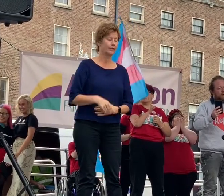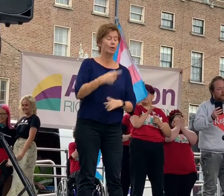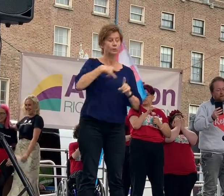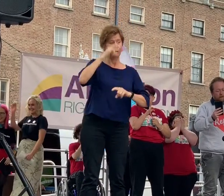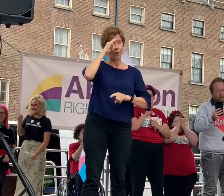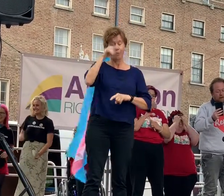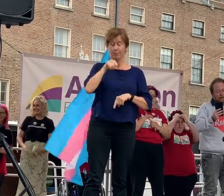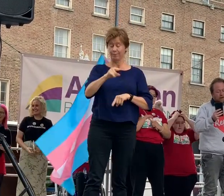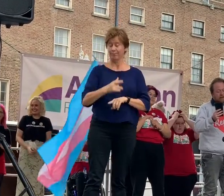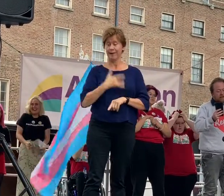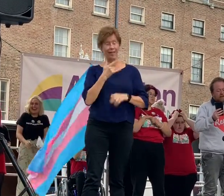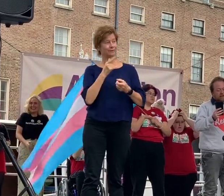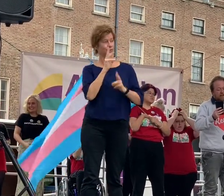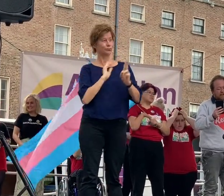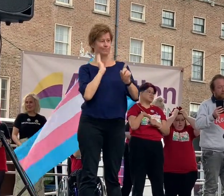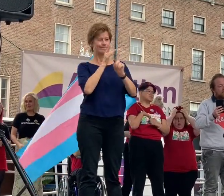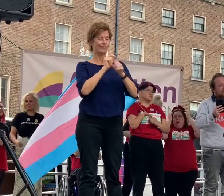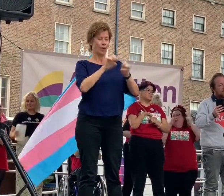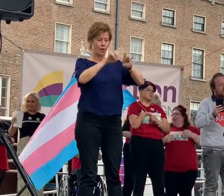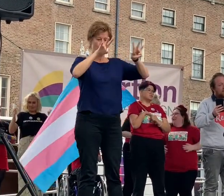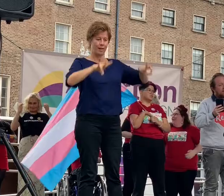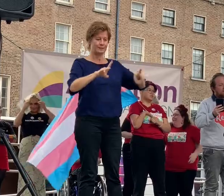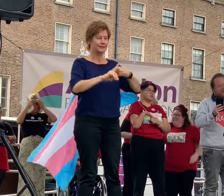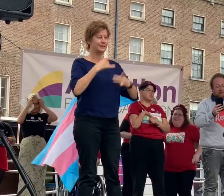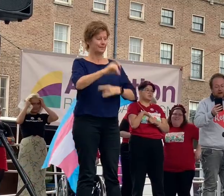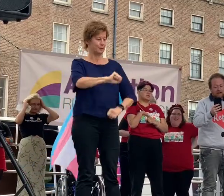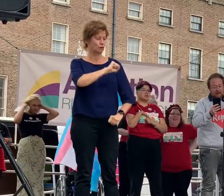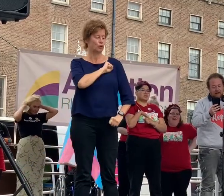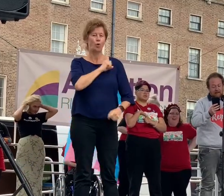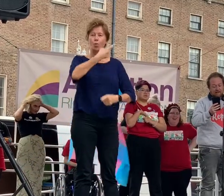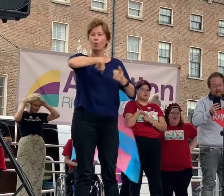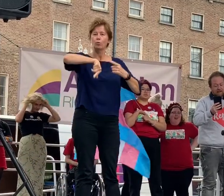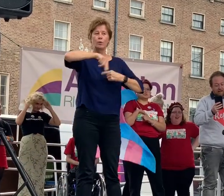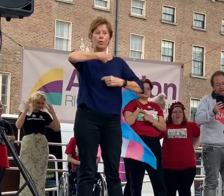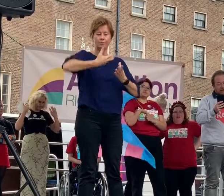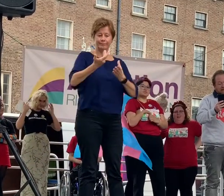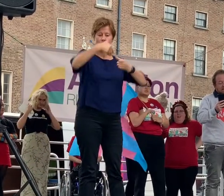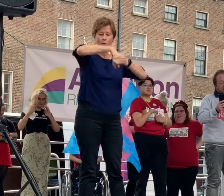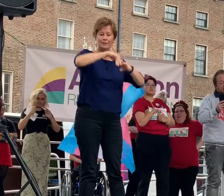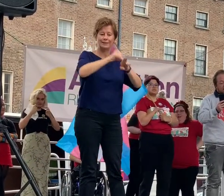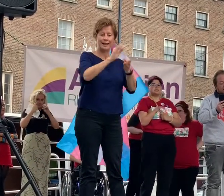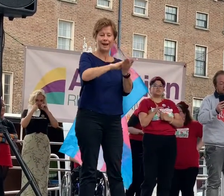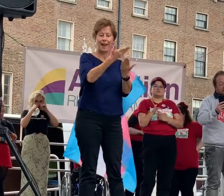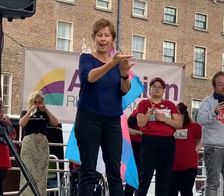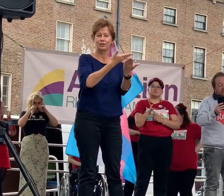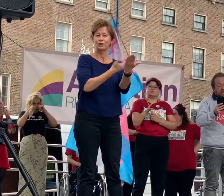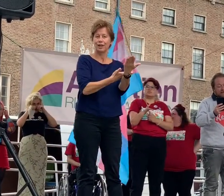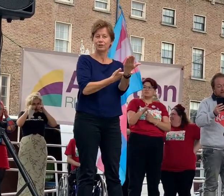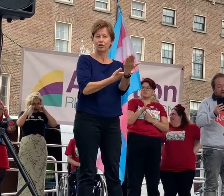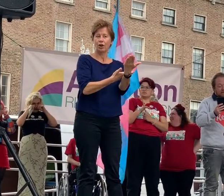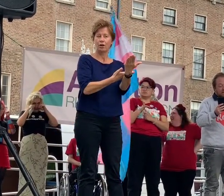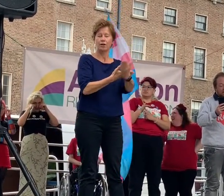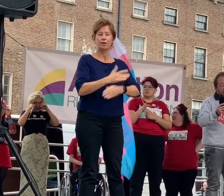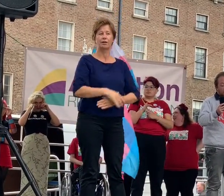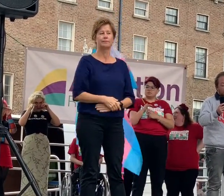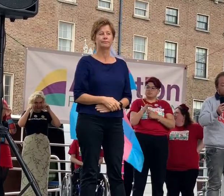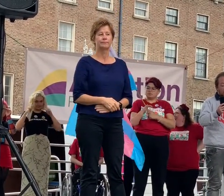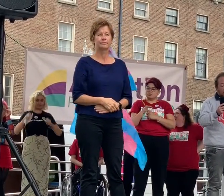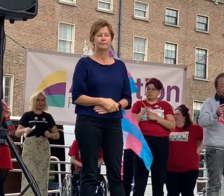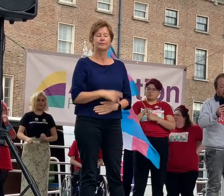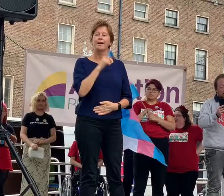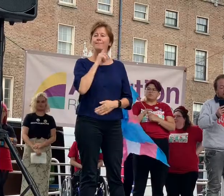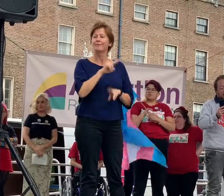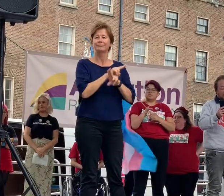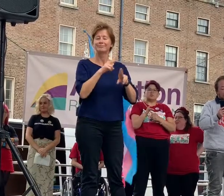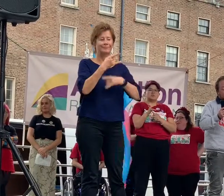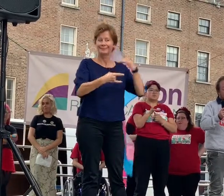ensure that we are included in the legislation. But that was not the case. Instead, when the Together for Yes campaign was told their